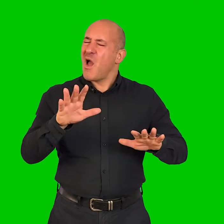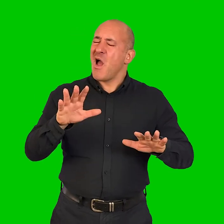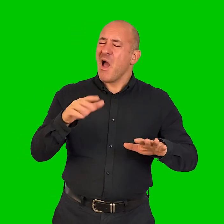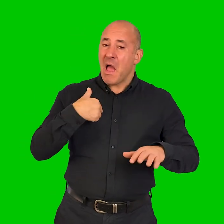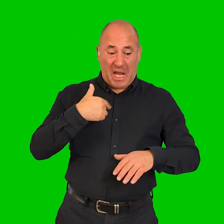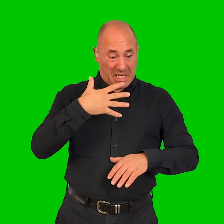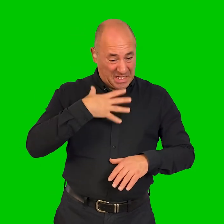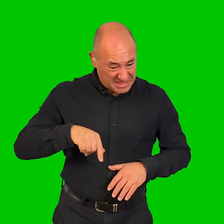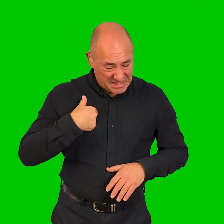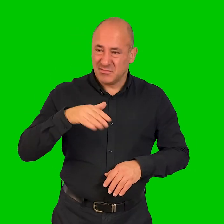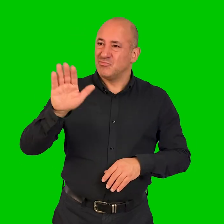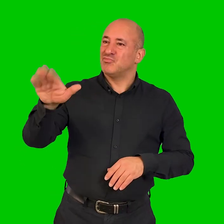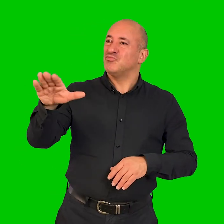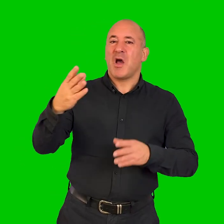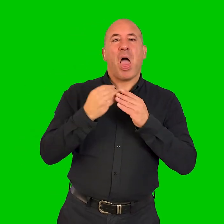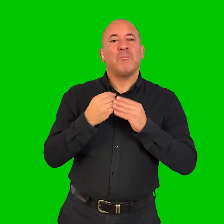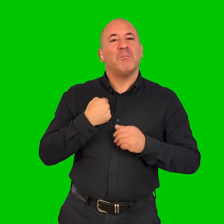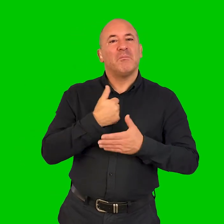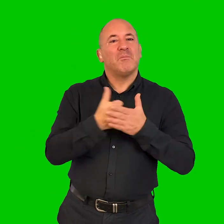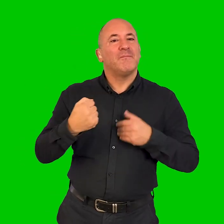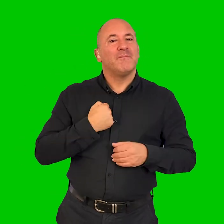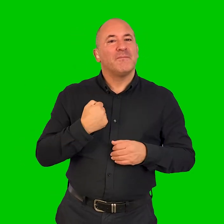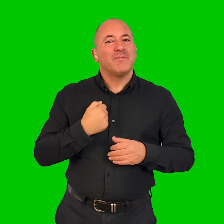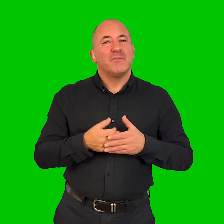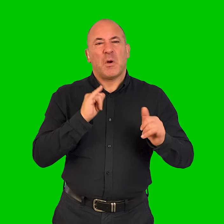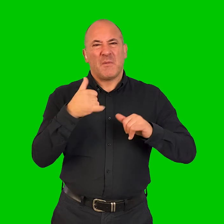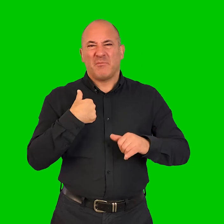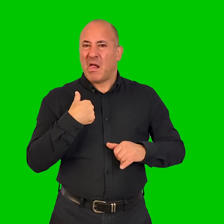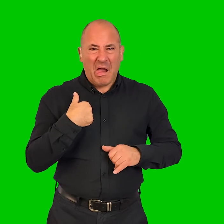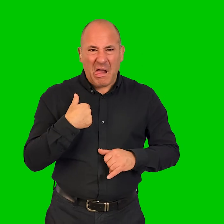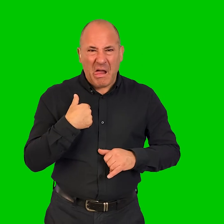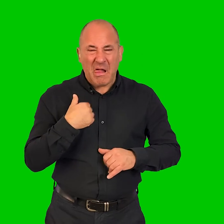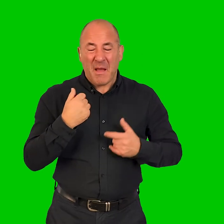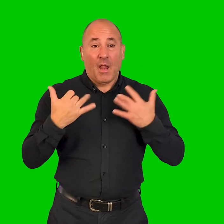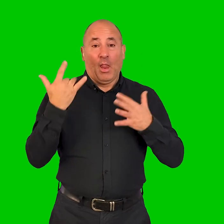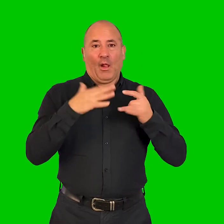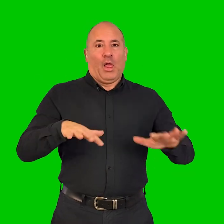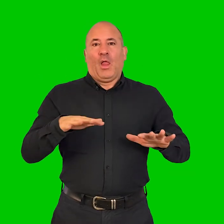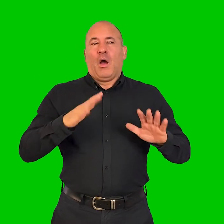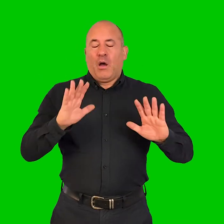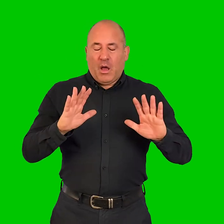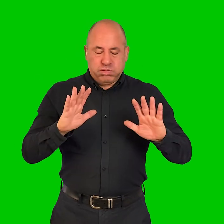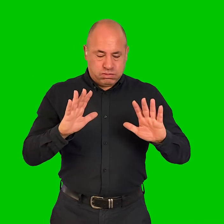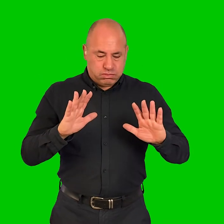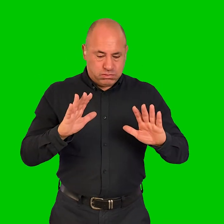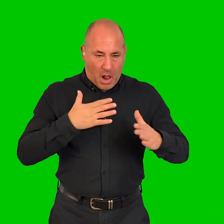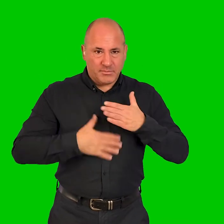really, I always ask for help if I need it and sometimes I don't and then I get myself in tears and then I